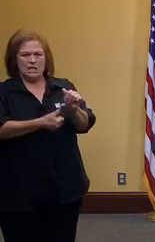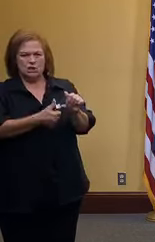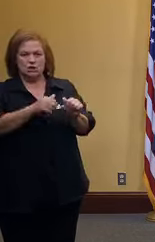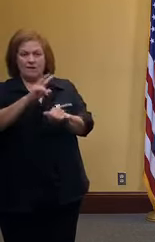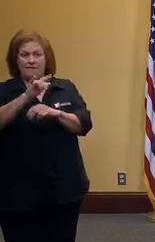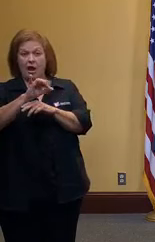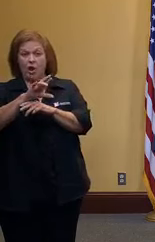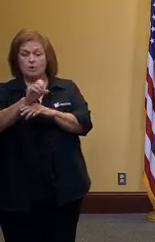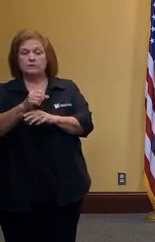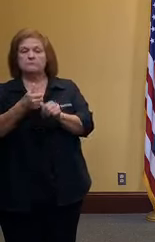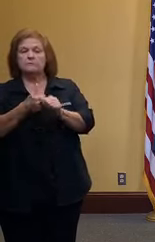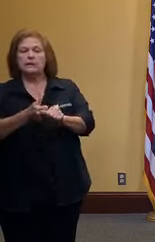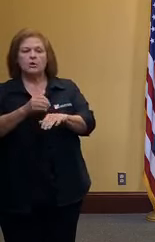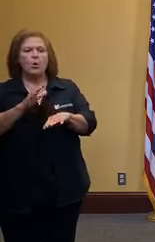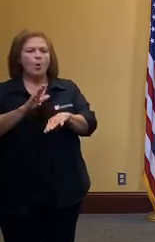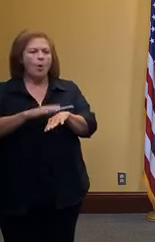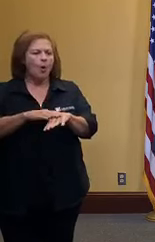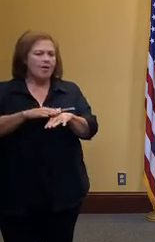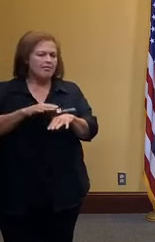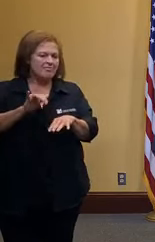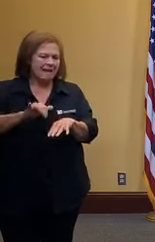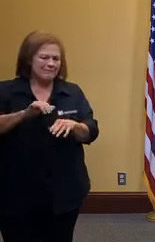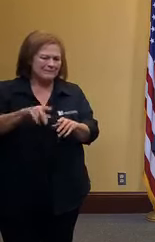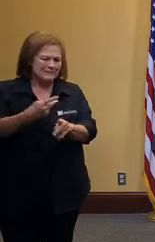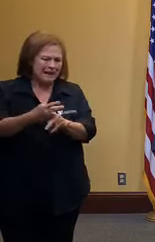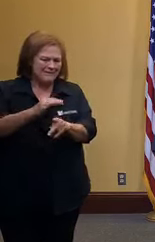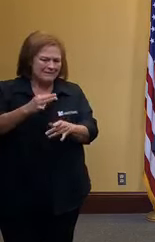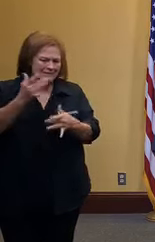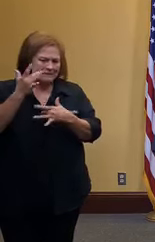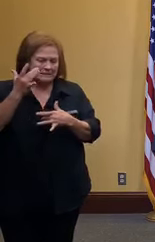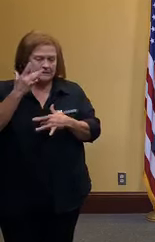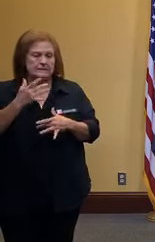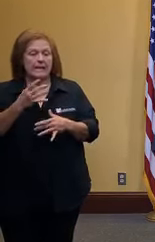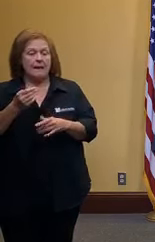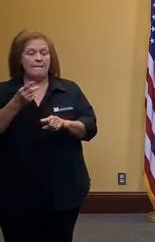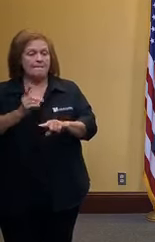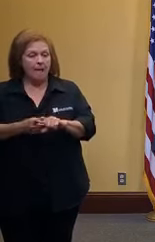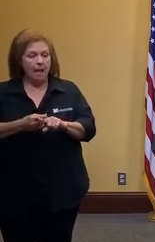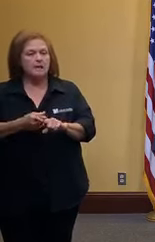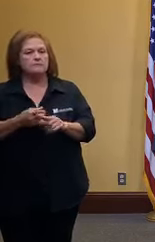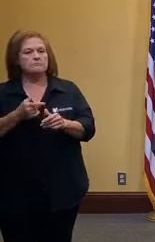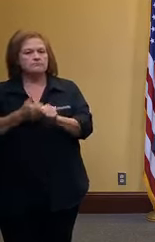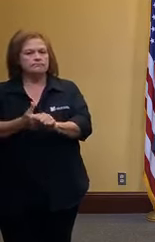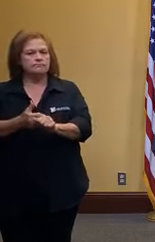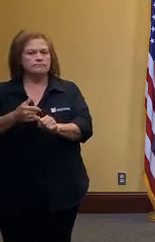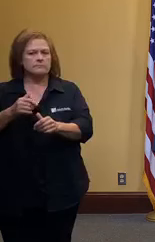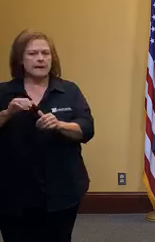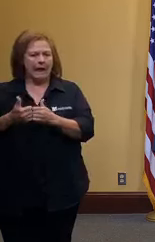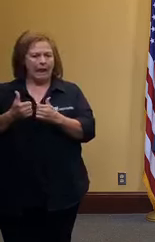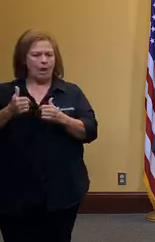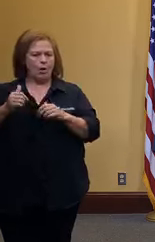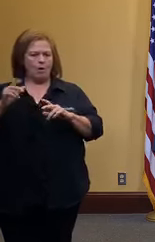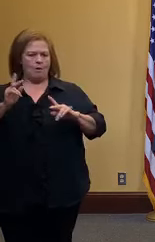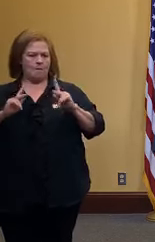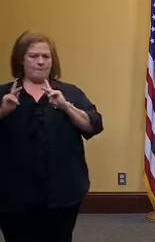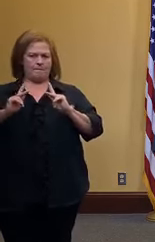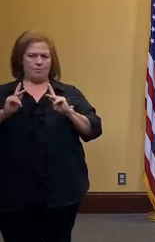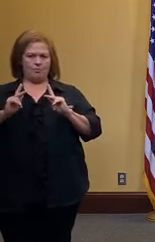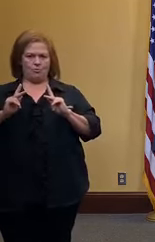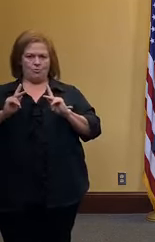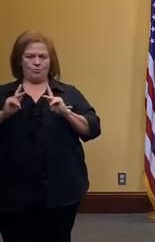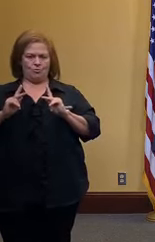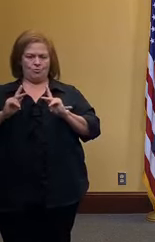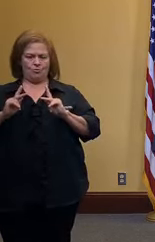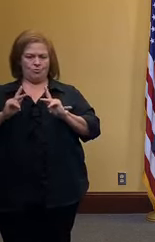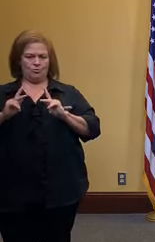it is based on the characteristics of the disease and it's also modified by human behavior so without